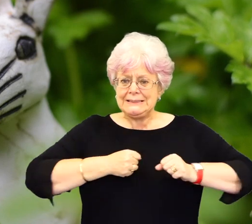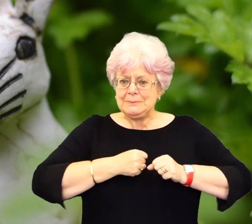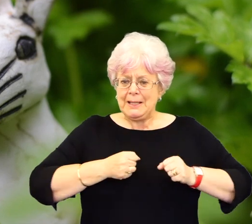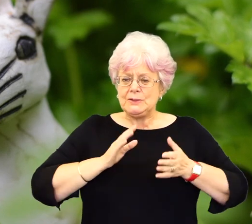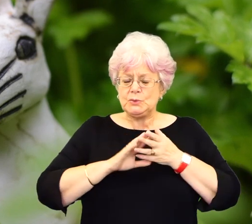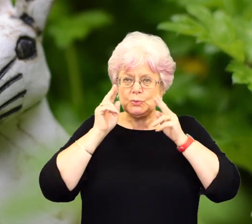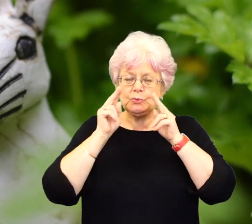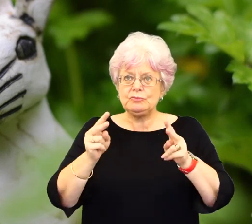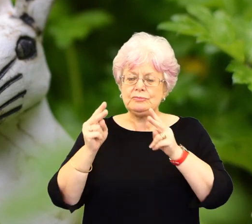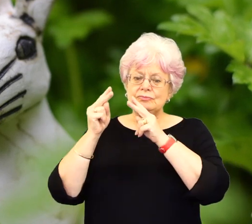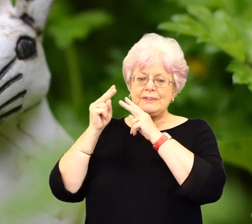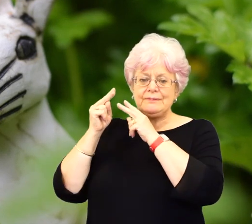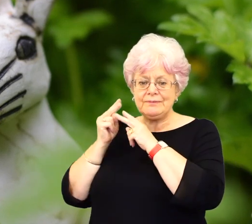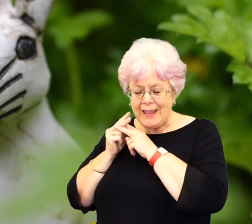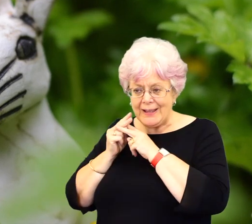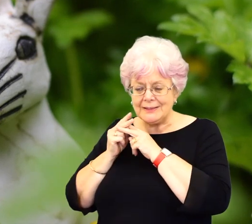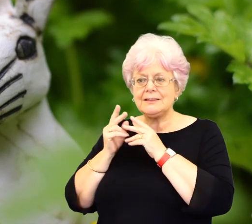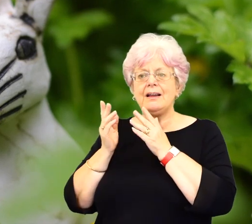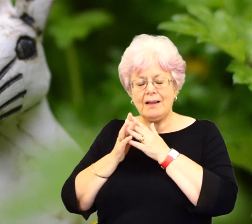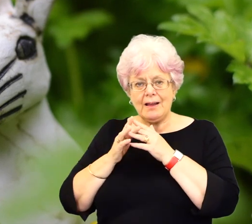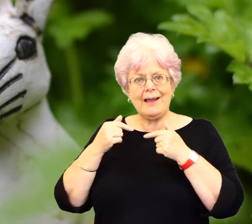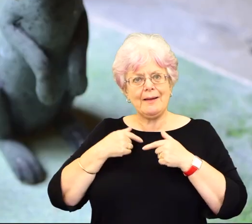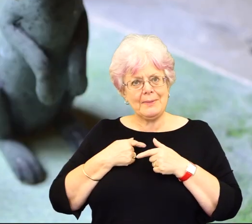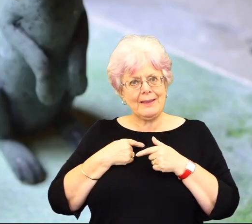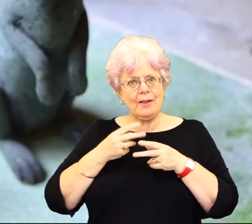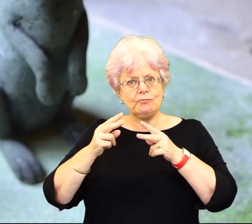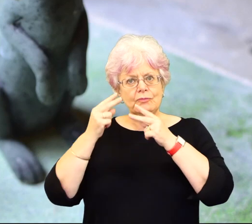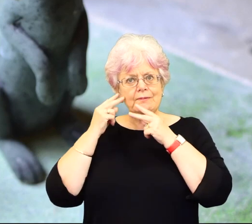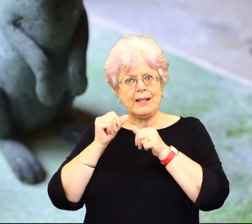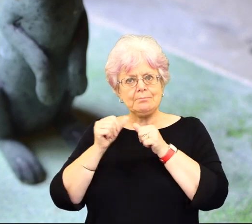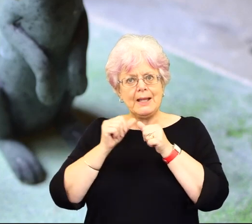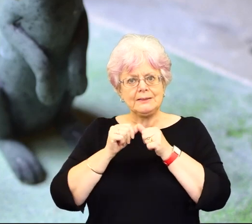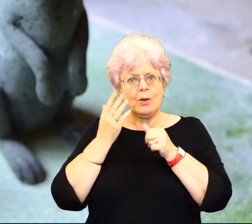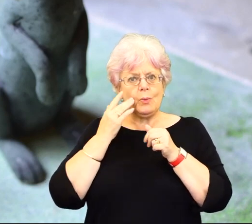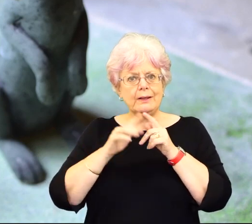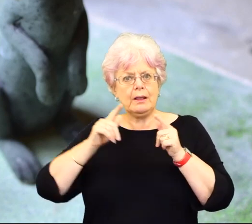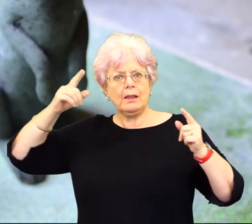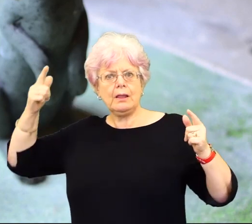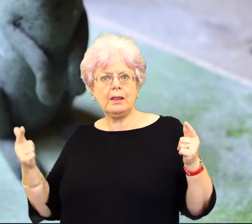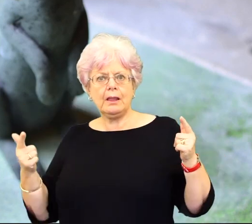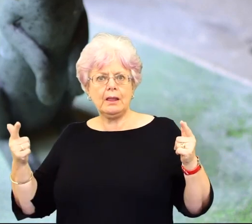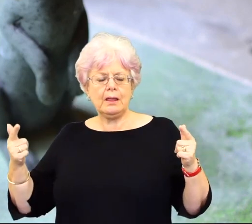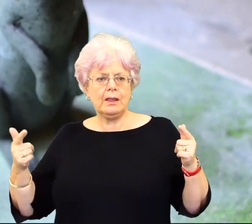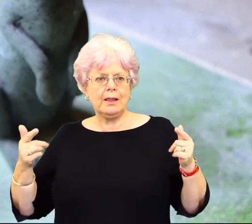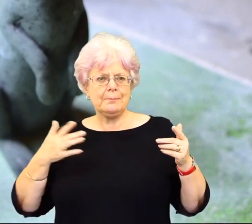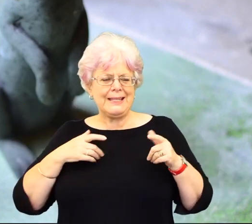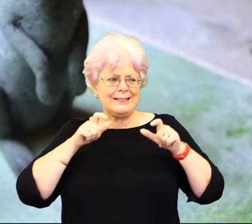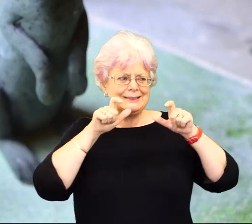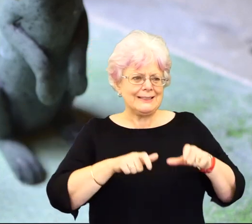time. With me, I think I, I seem to reflect better after distance from the, all the thoughts and the, and the advice